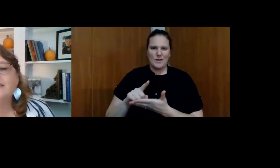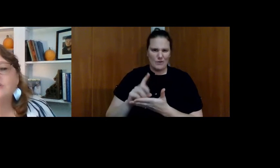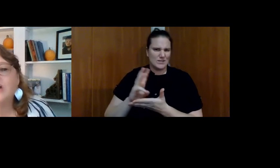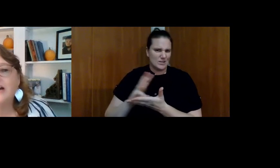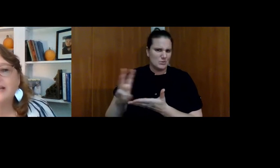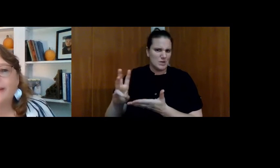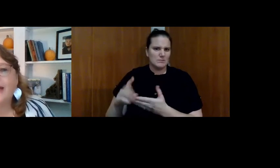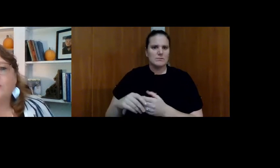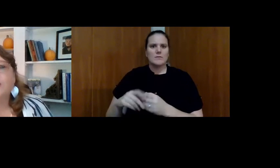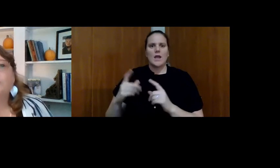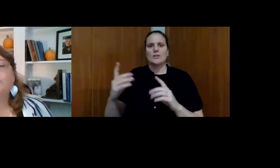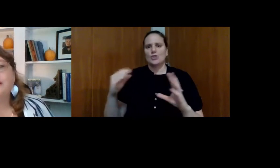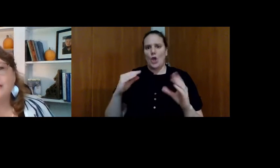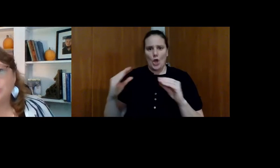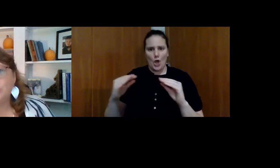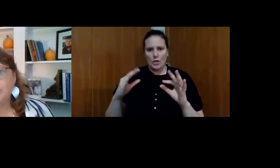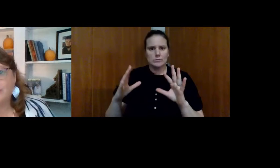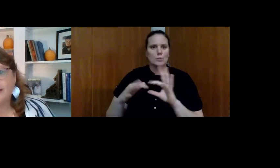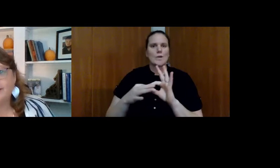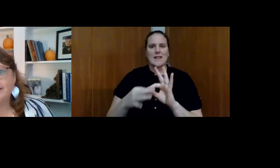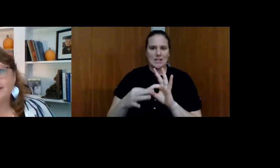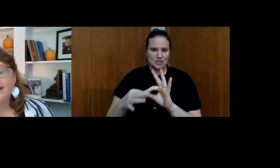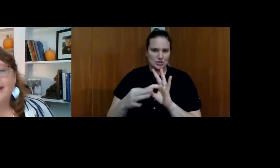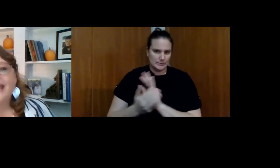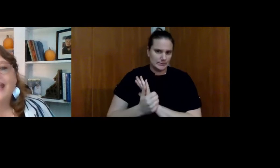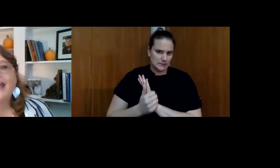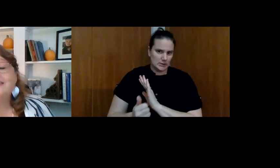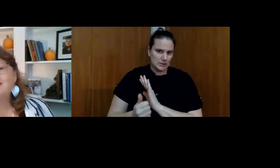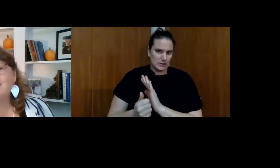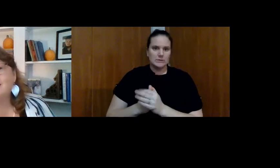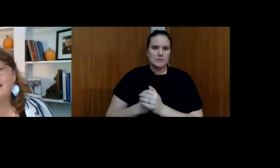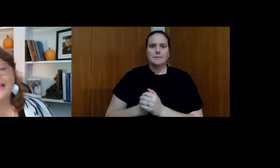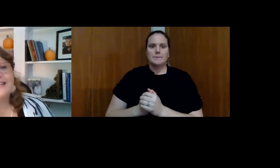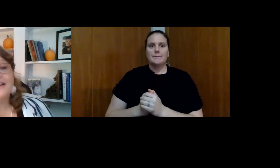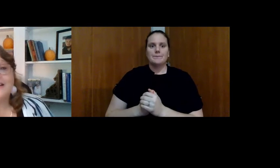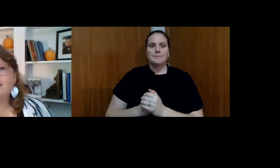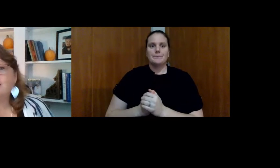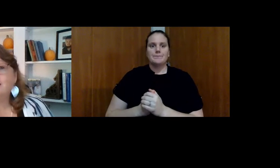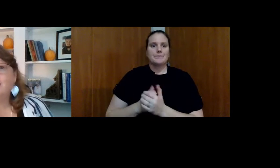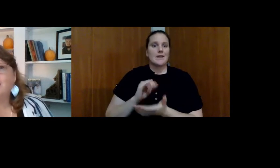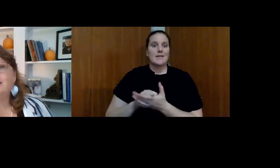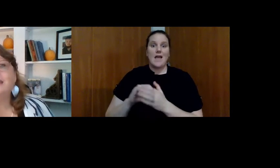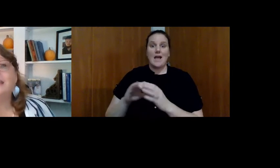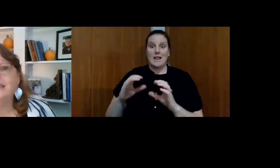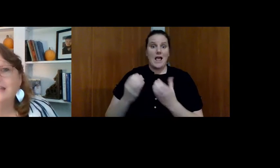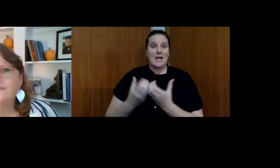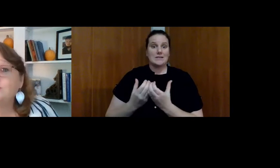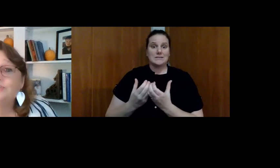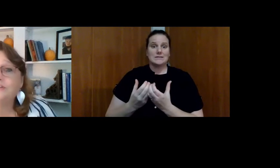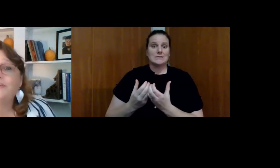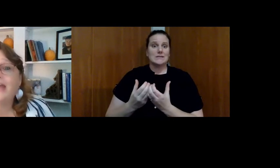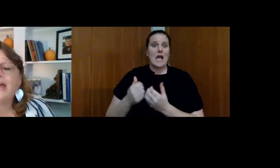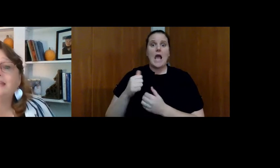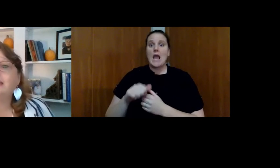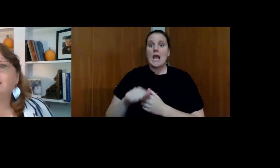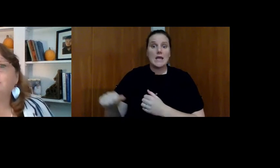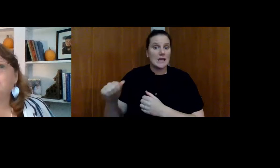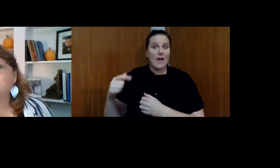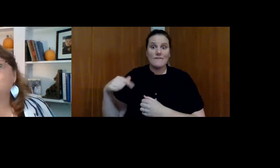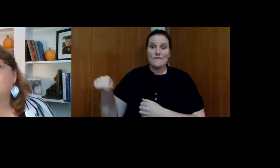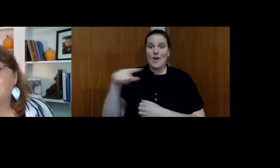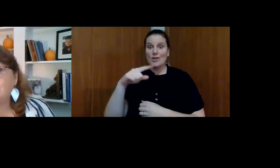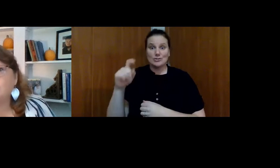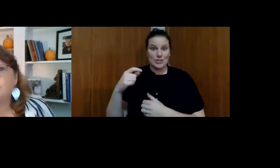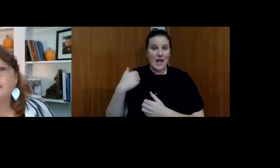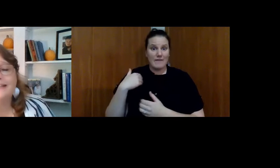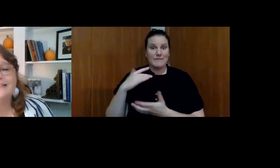And they talk about relationship skills. And this is a class, honestly, I think any of us should have had in